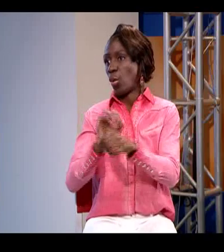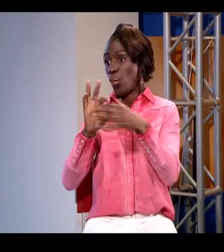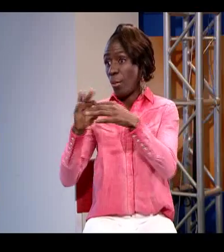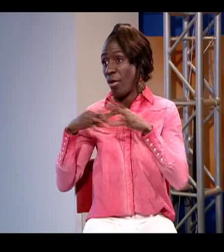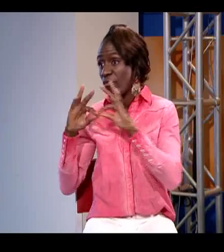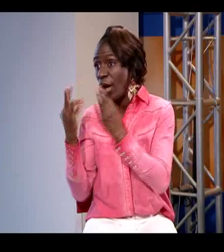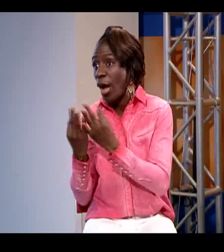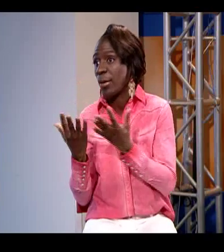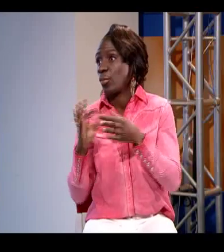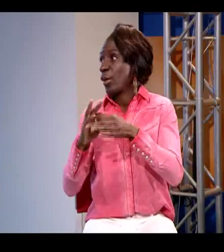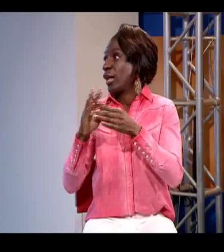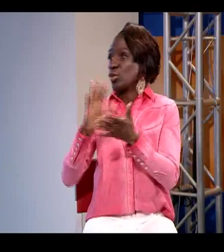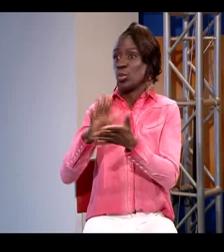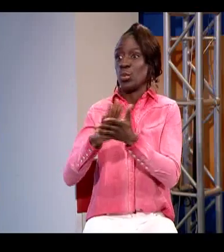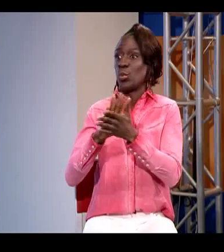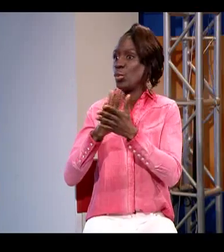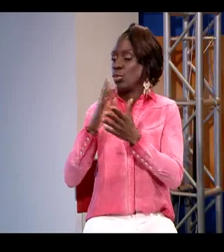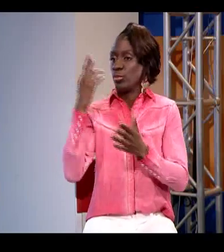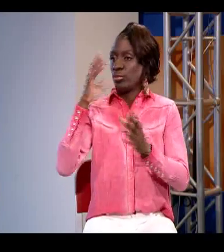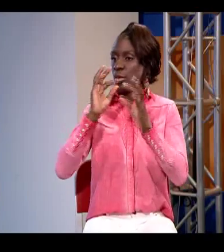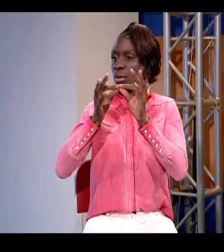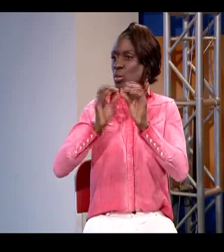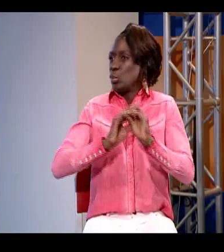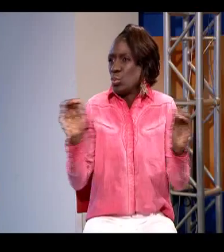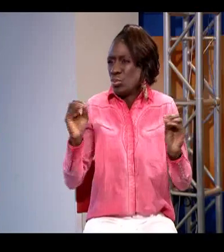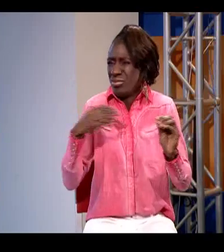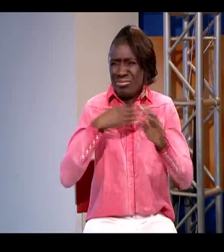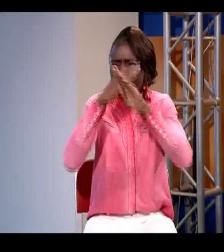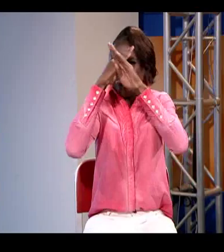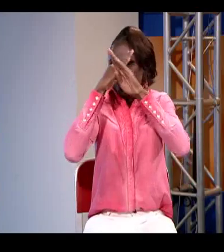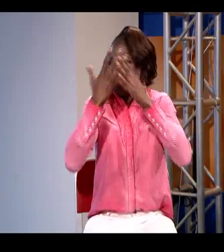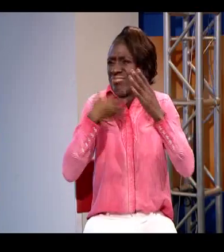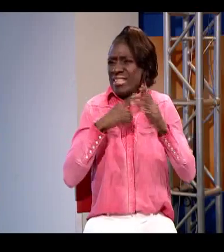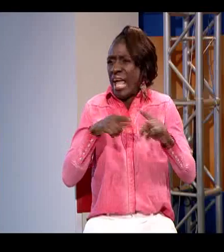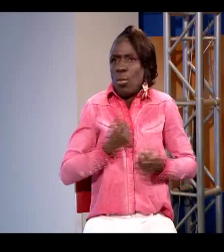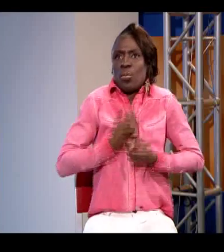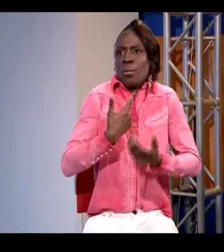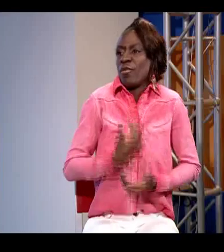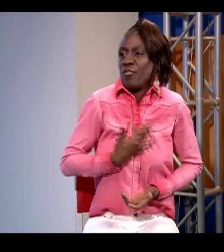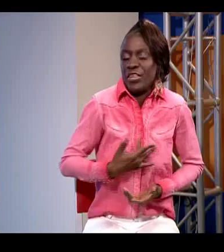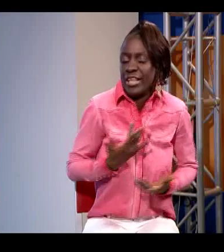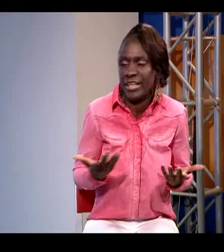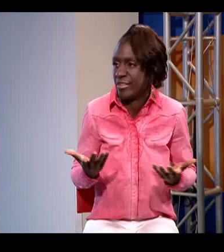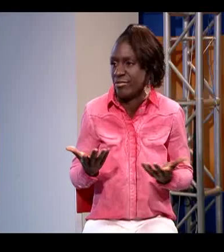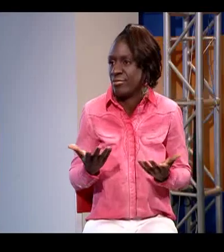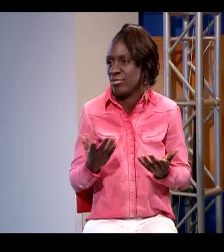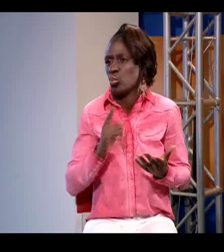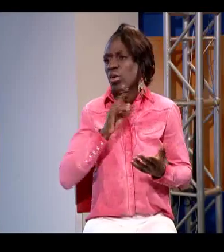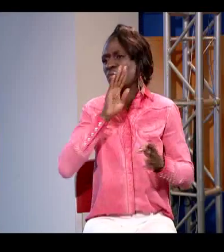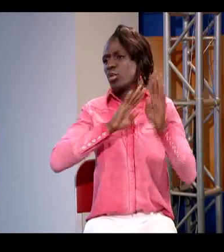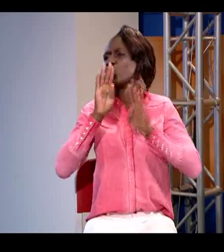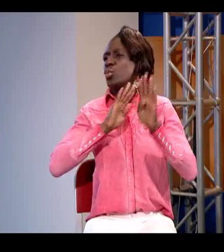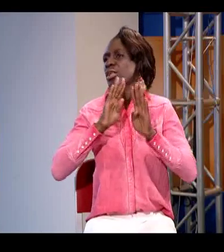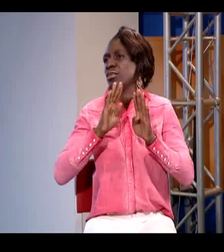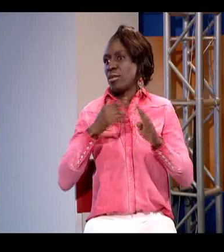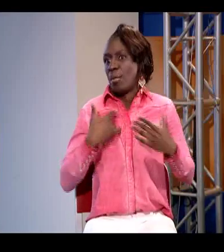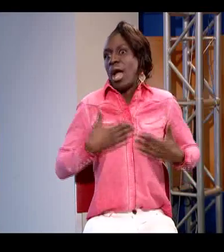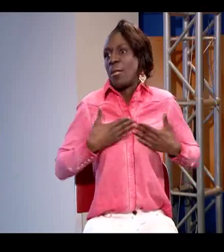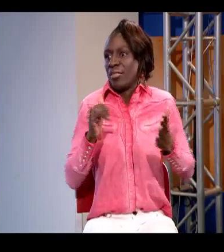uh clear communication there's a lot of barriers out there uh when i was in school and various other situations without interpreter